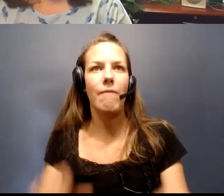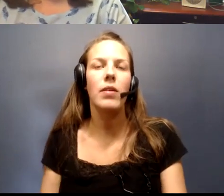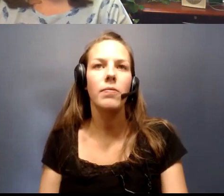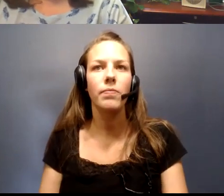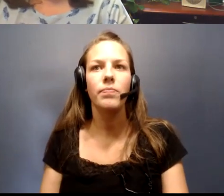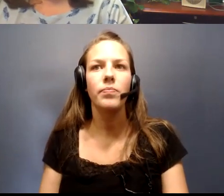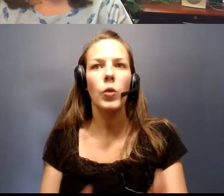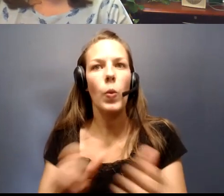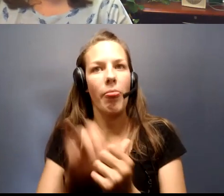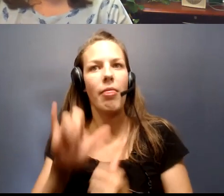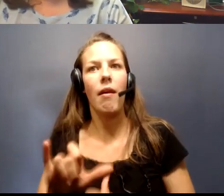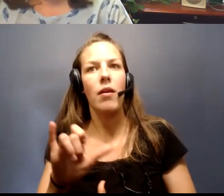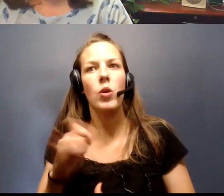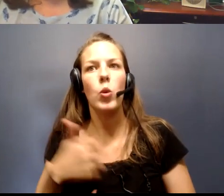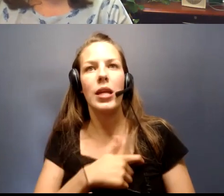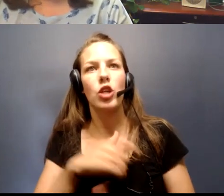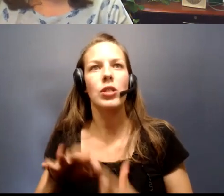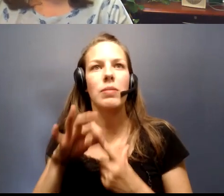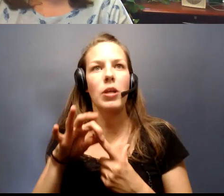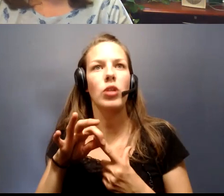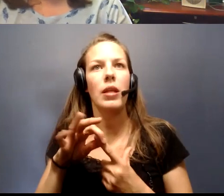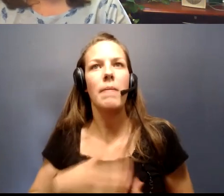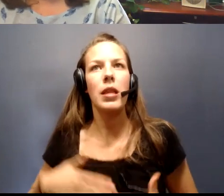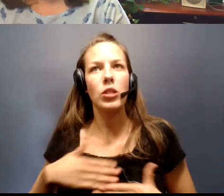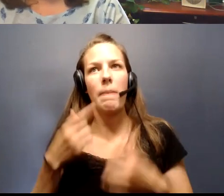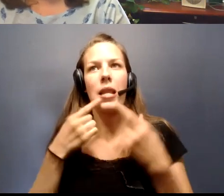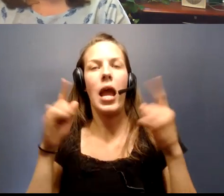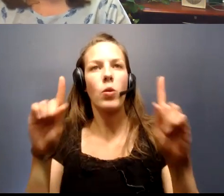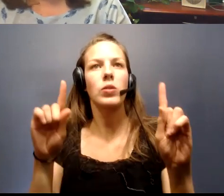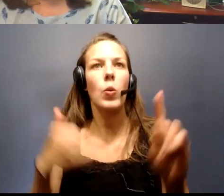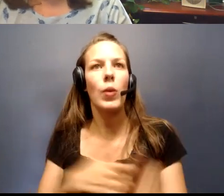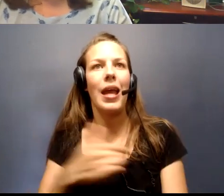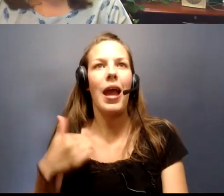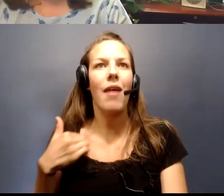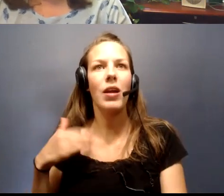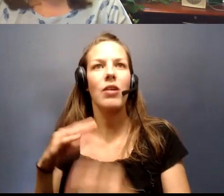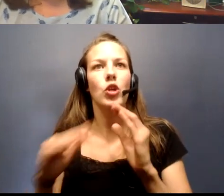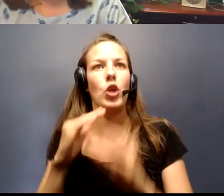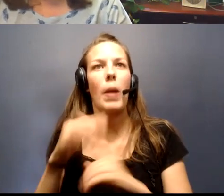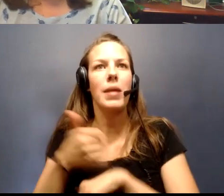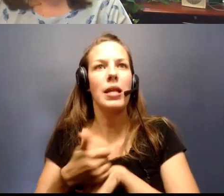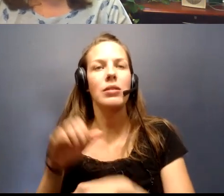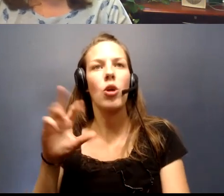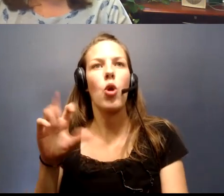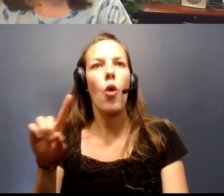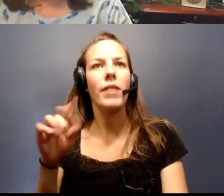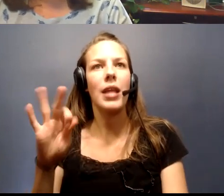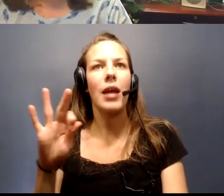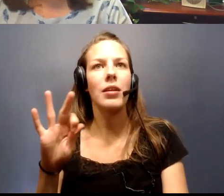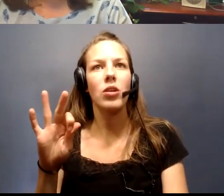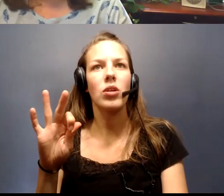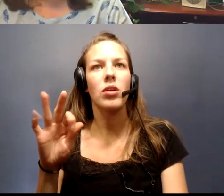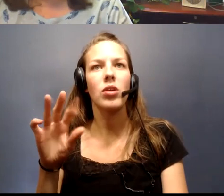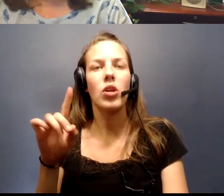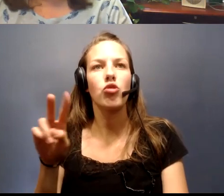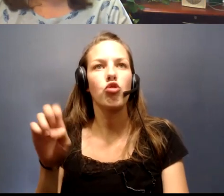With that, we are especially pleased to be able to announce that we do have a community-based COVID-19 drive-thru